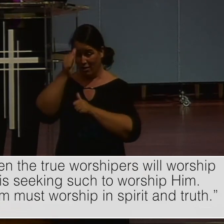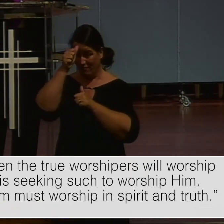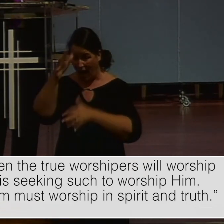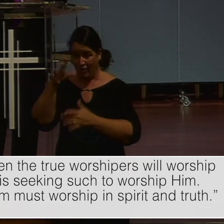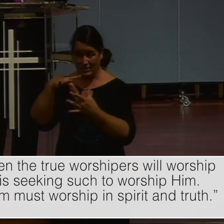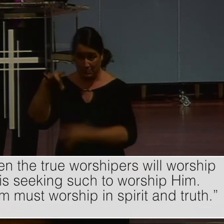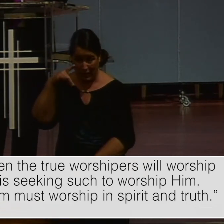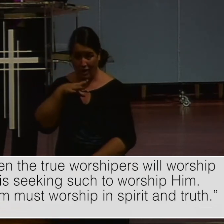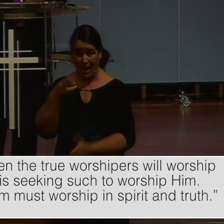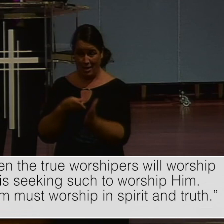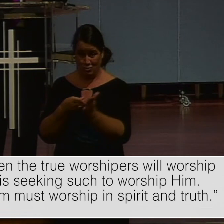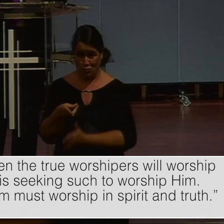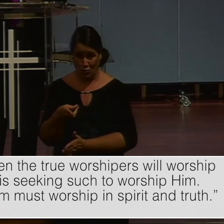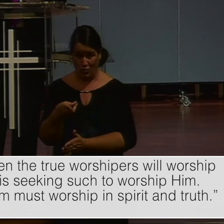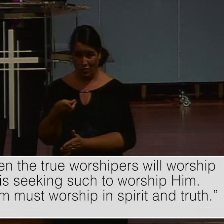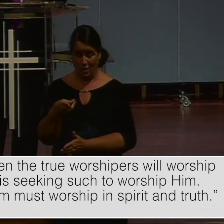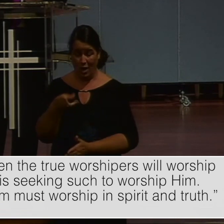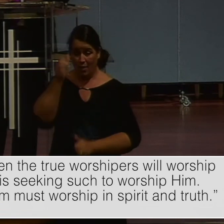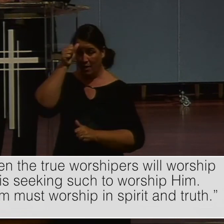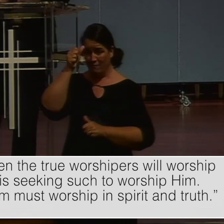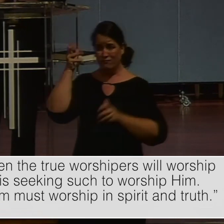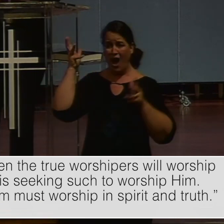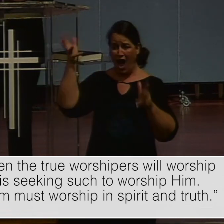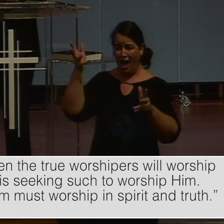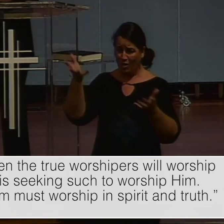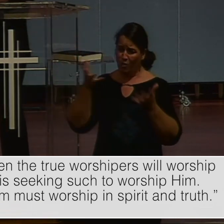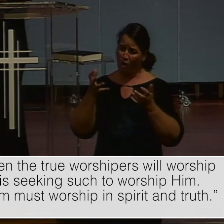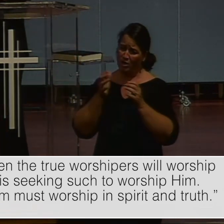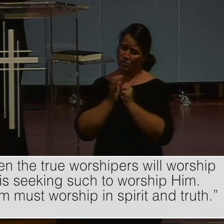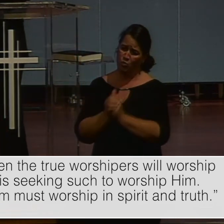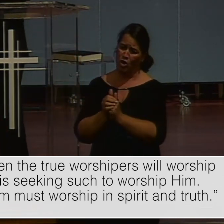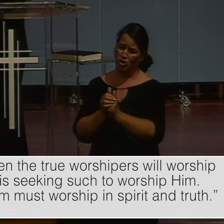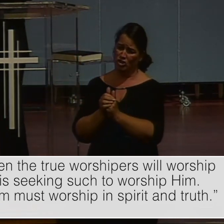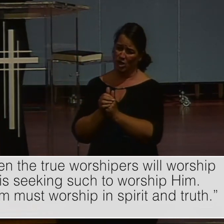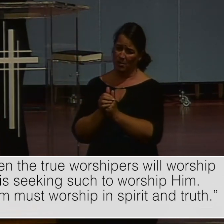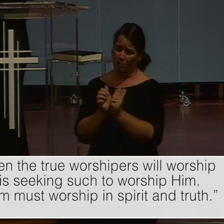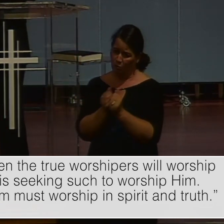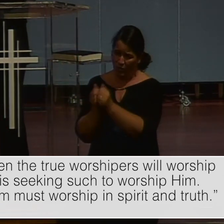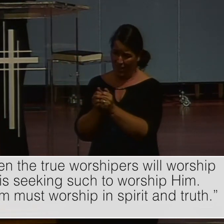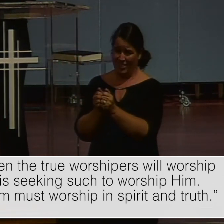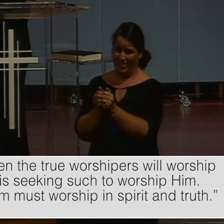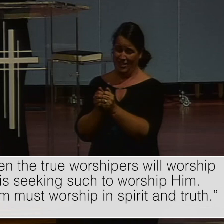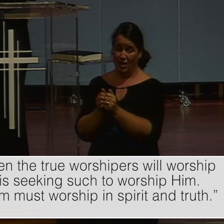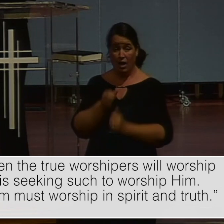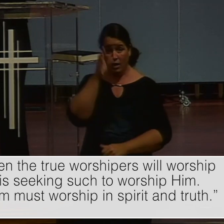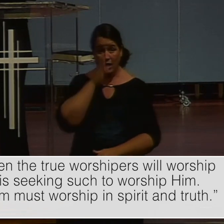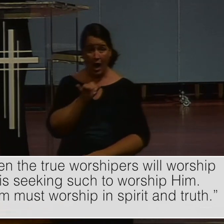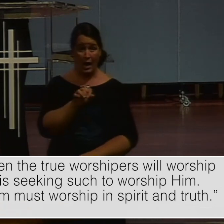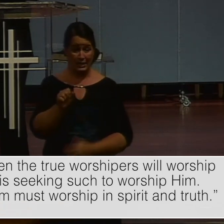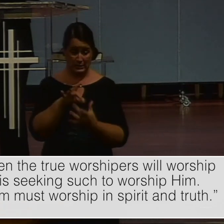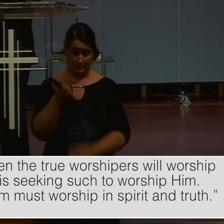For the father. Is such. The father. Is seeking. Such. To worship him. God. Is spirit.